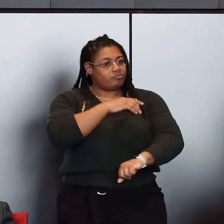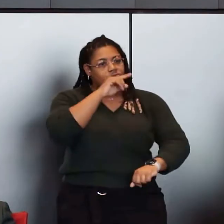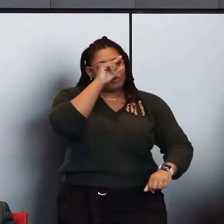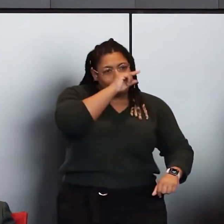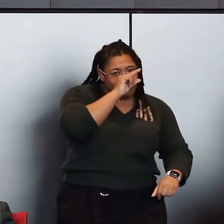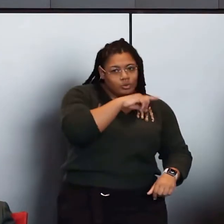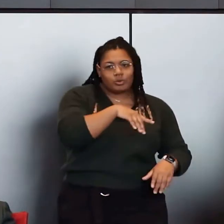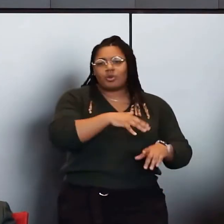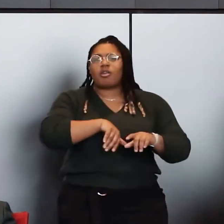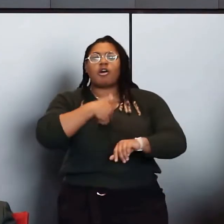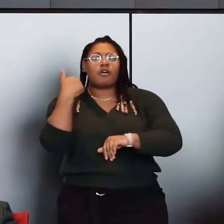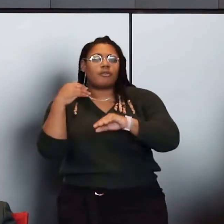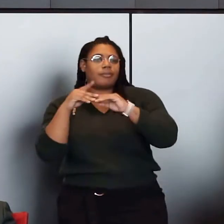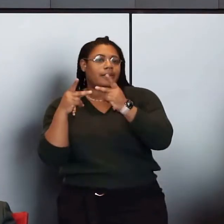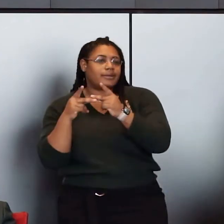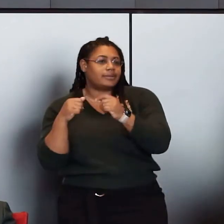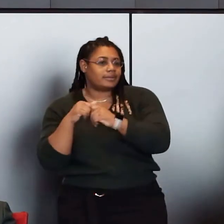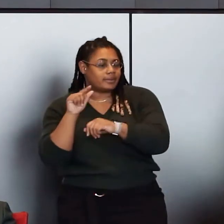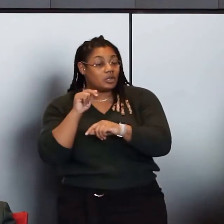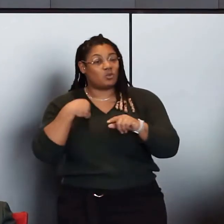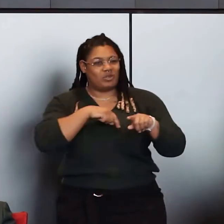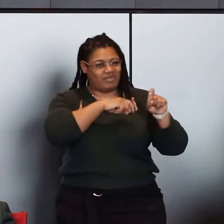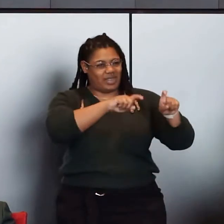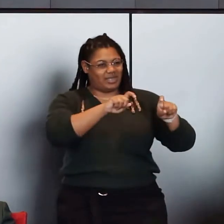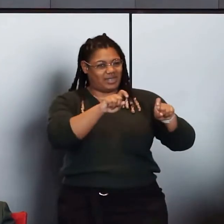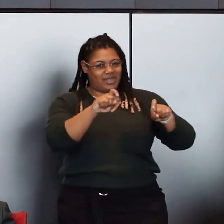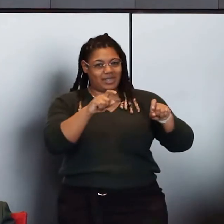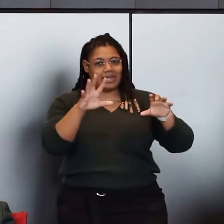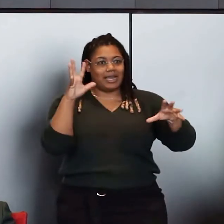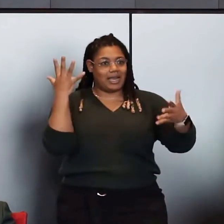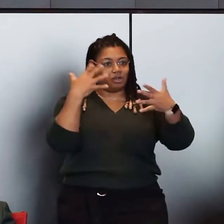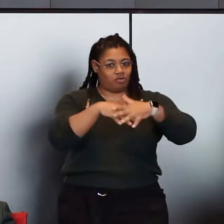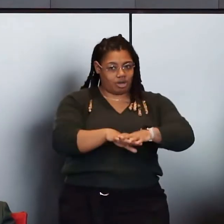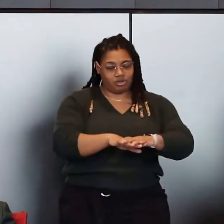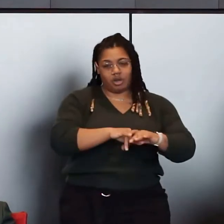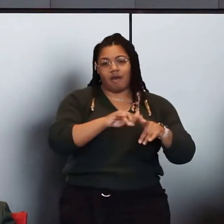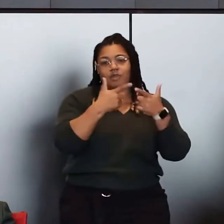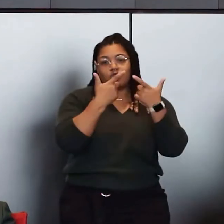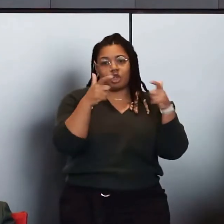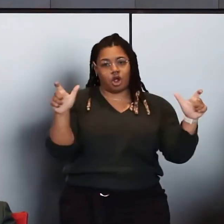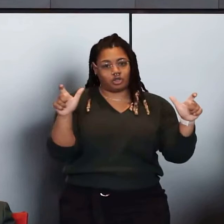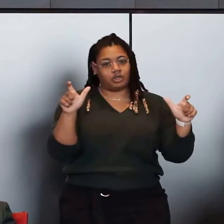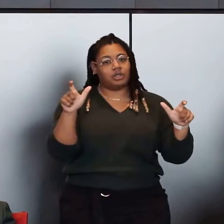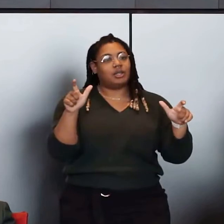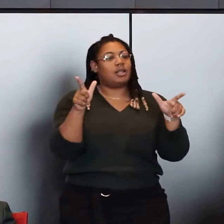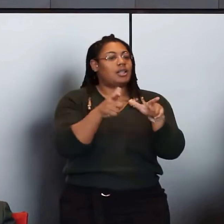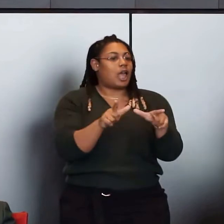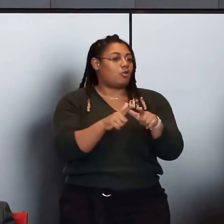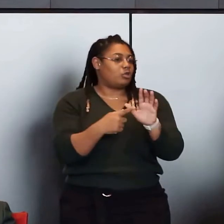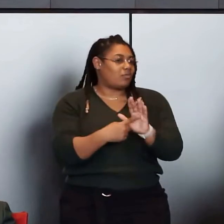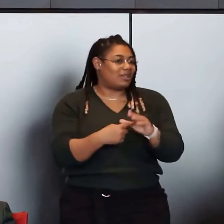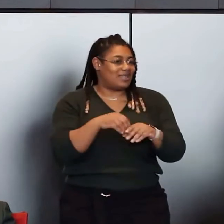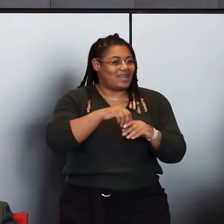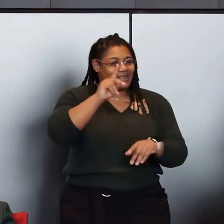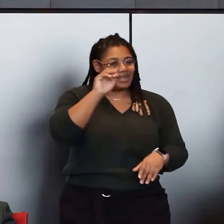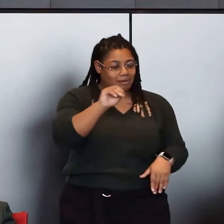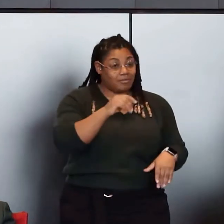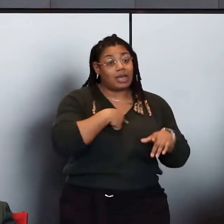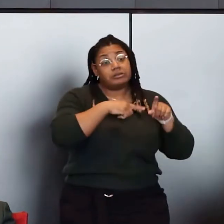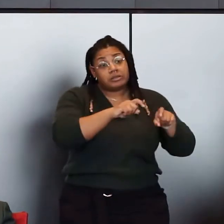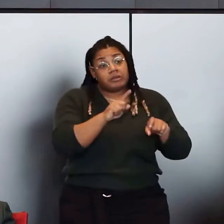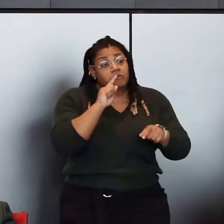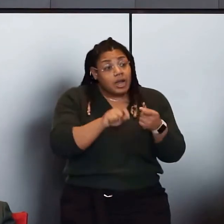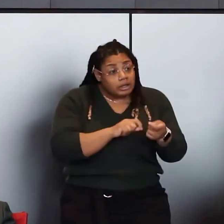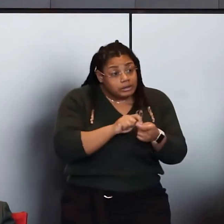we've really been testing the integration of these large language models into CHEM and testing for accuracy, completeness, quality,